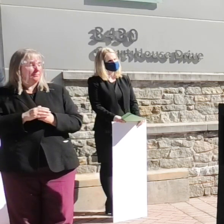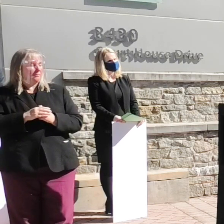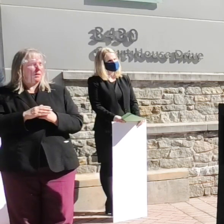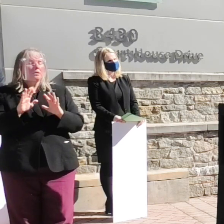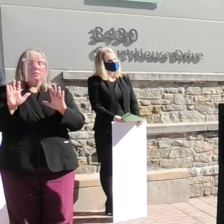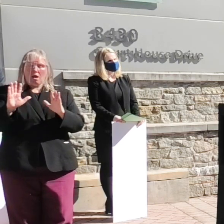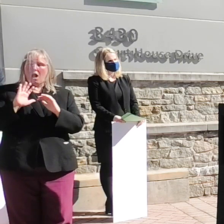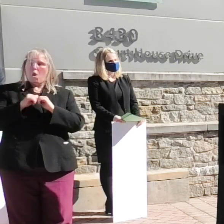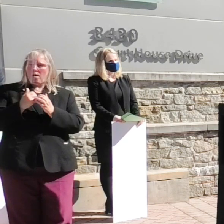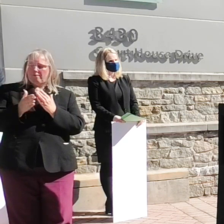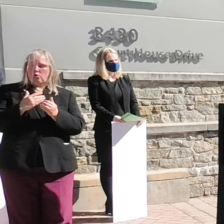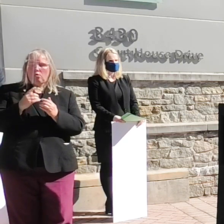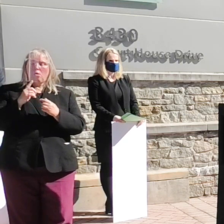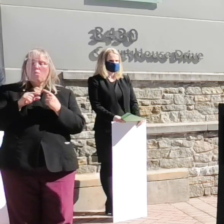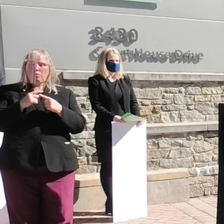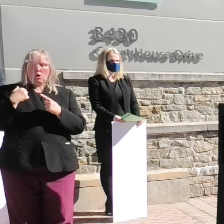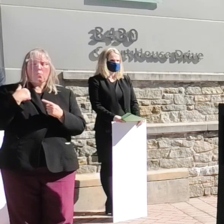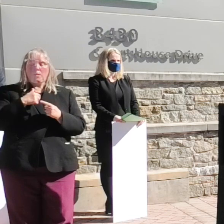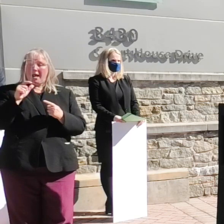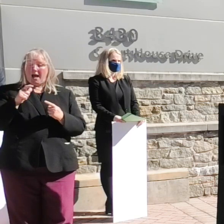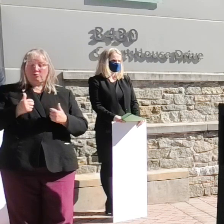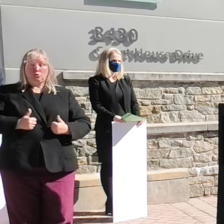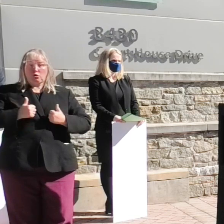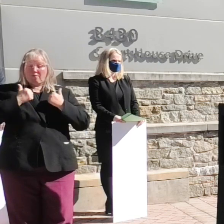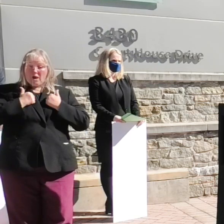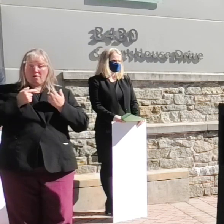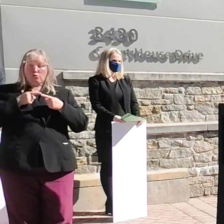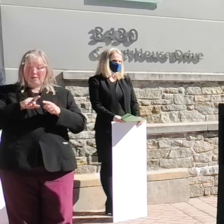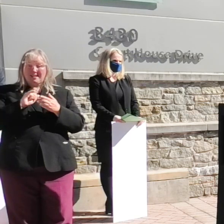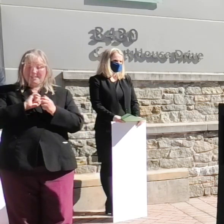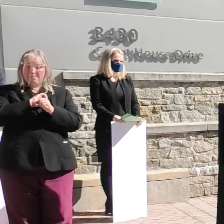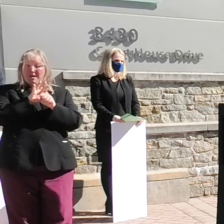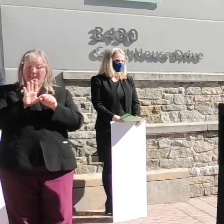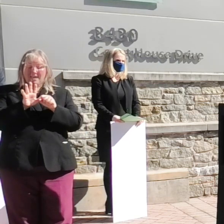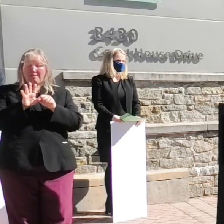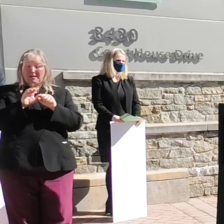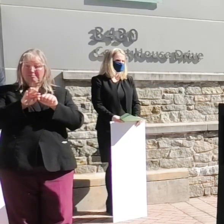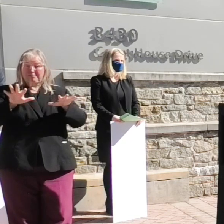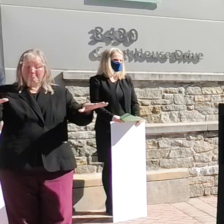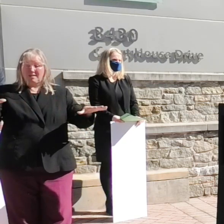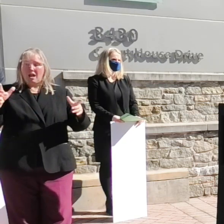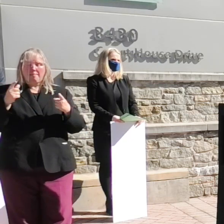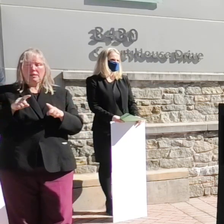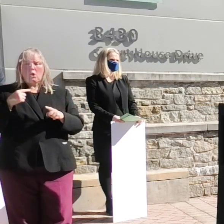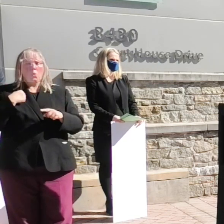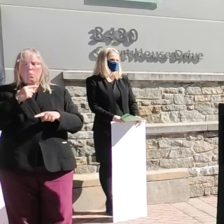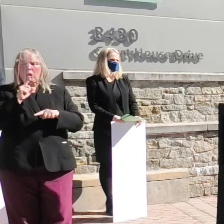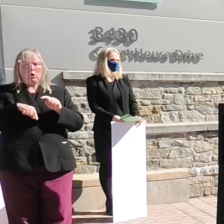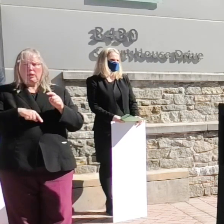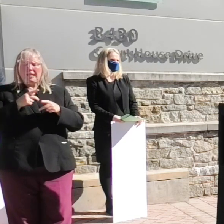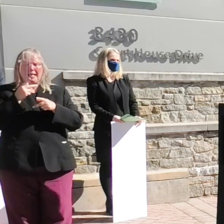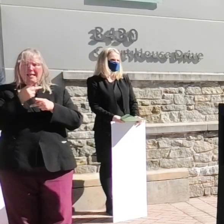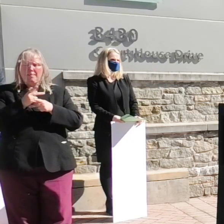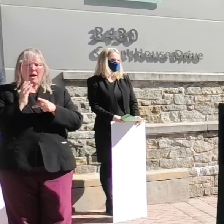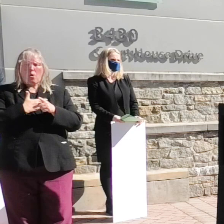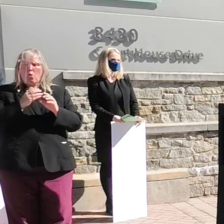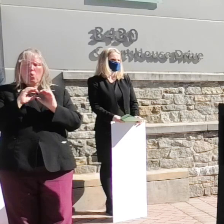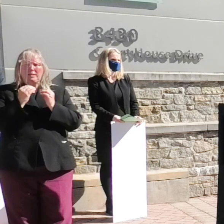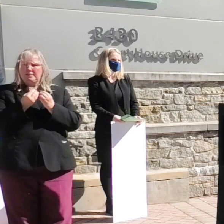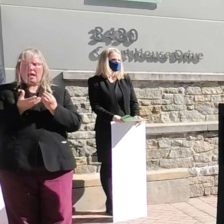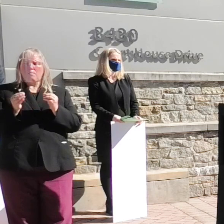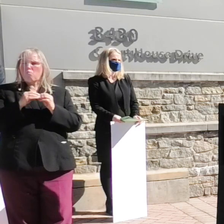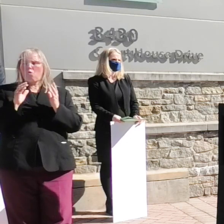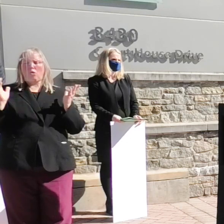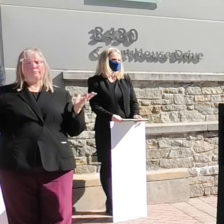when we had to survive during this pandemic we couldn't keep our organization anymore